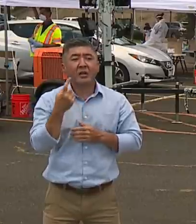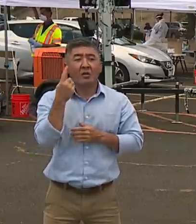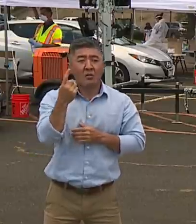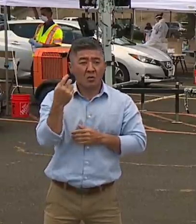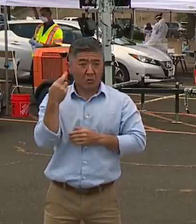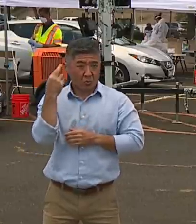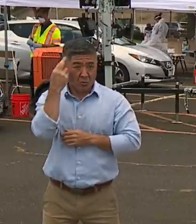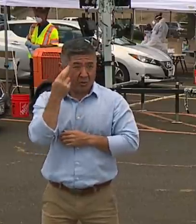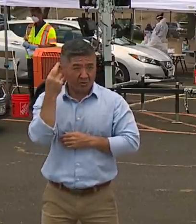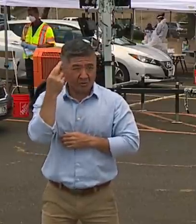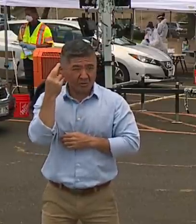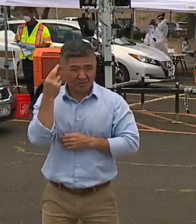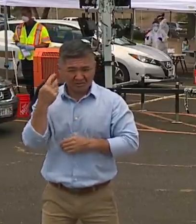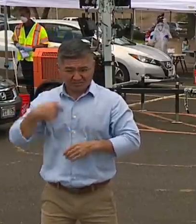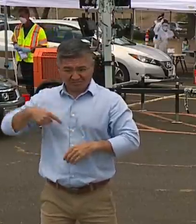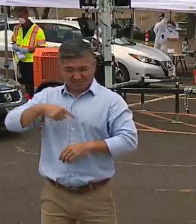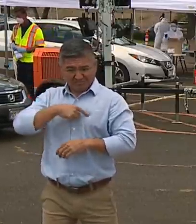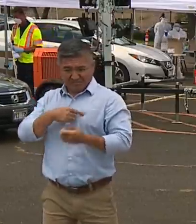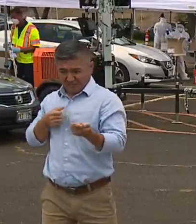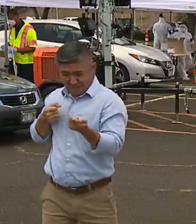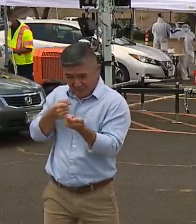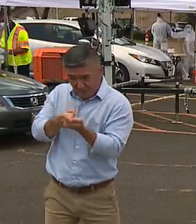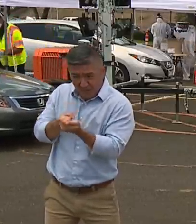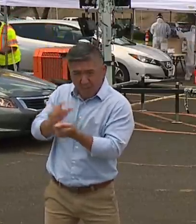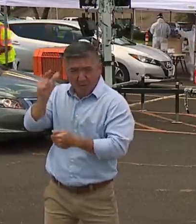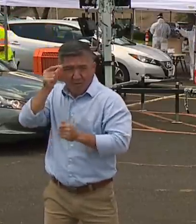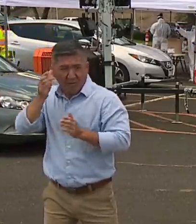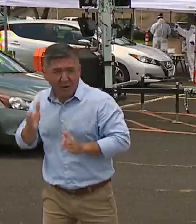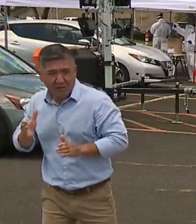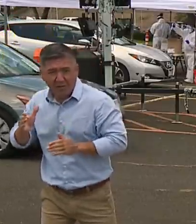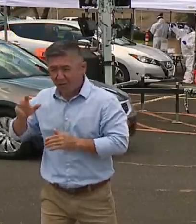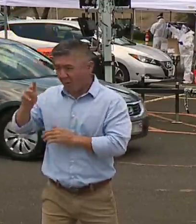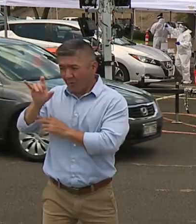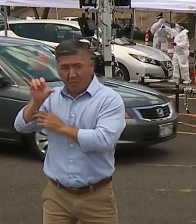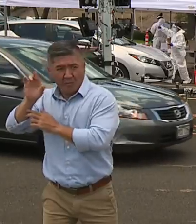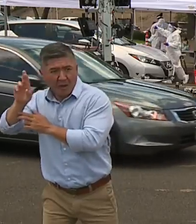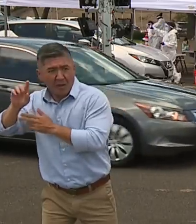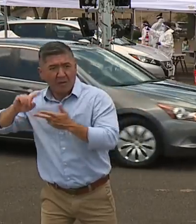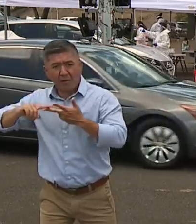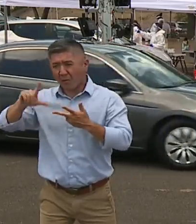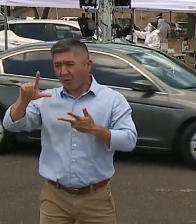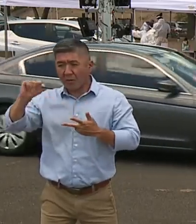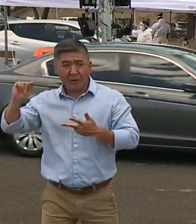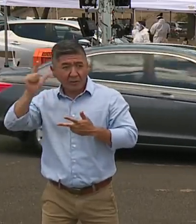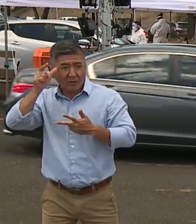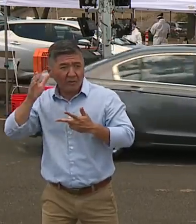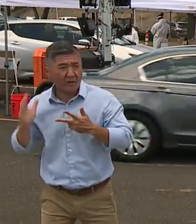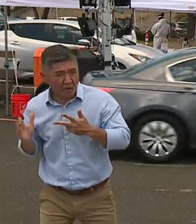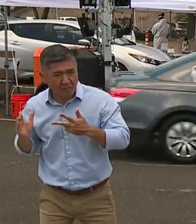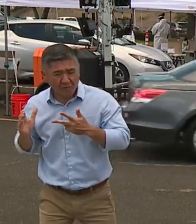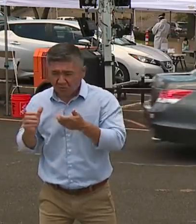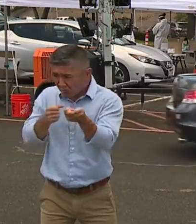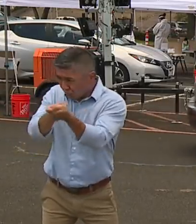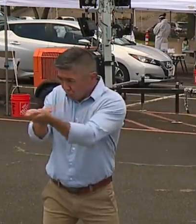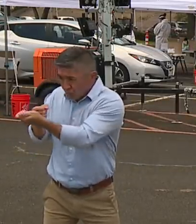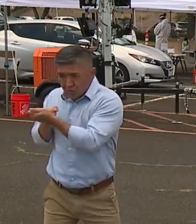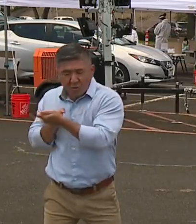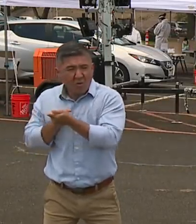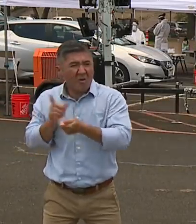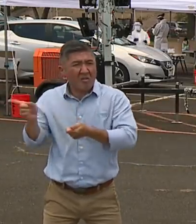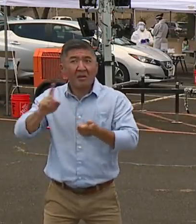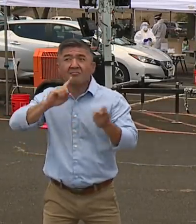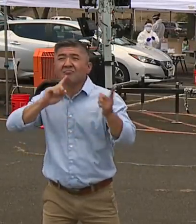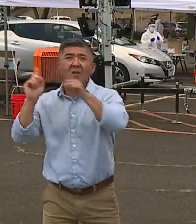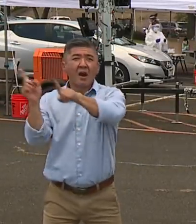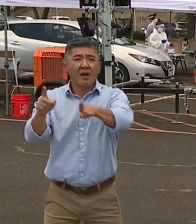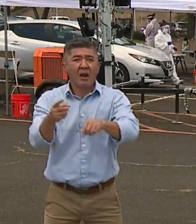support the mayor and the governor and the lieutenant governor and the health department with this two-week stay-at-home order is